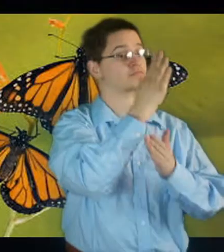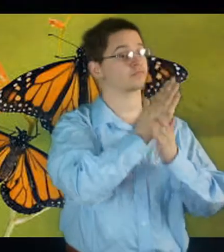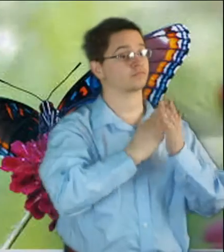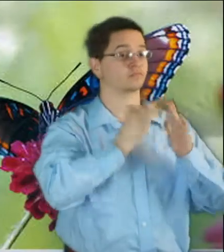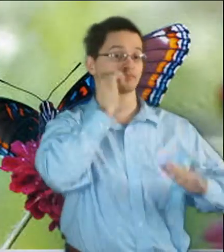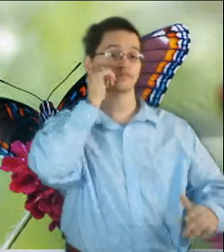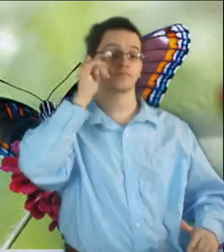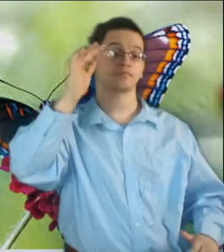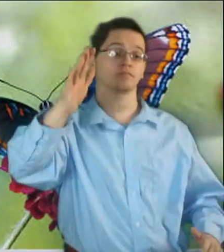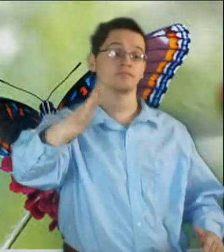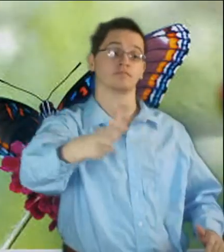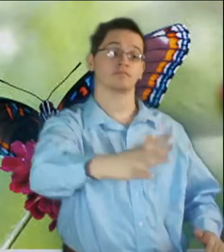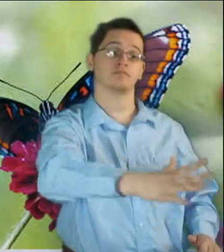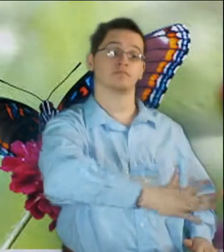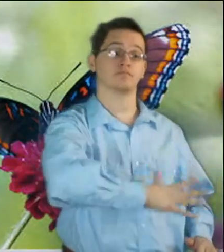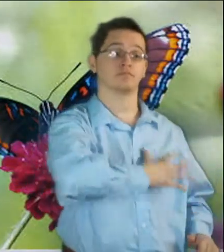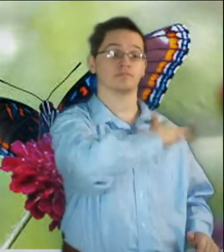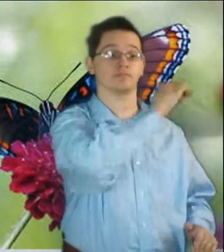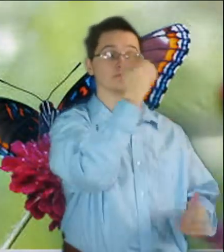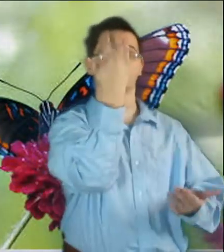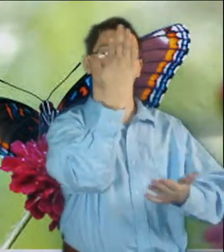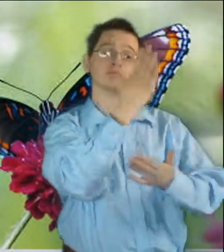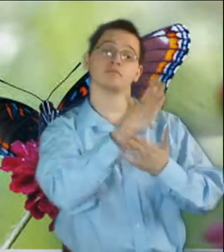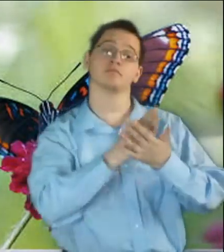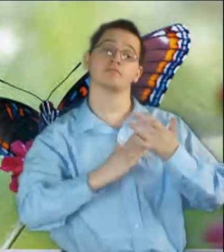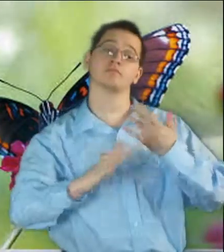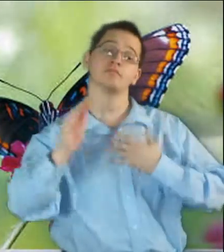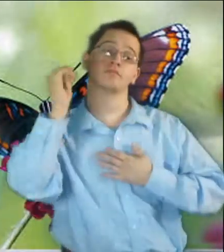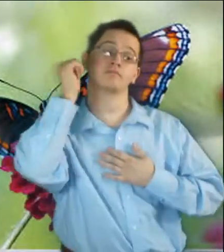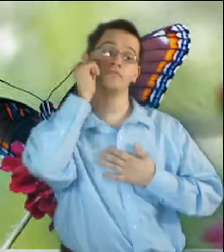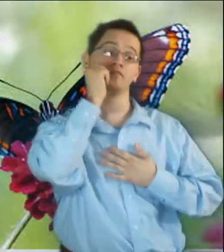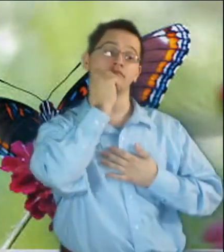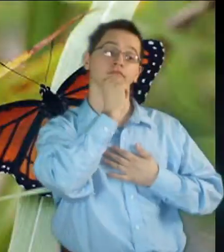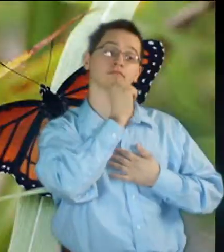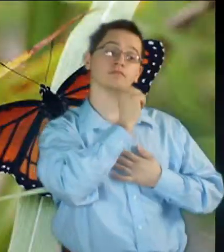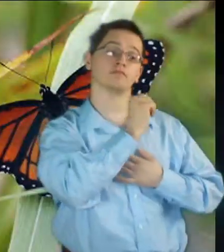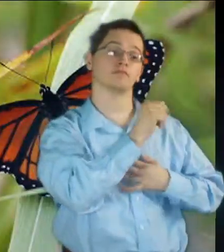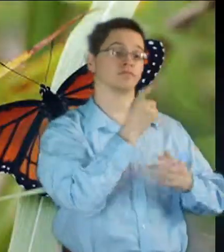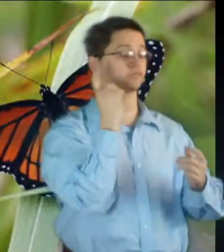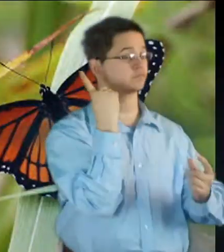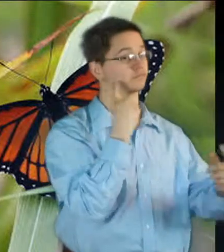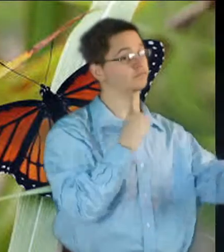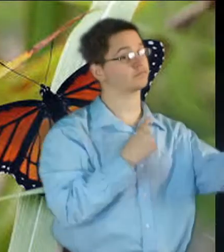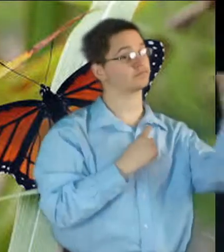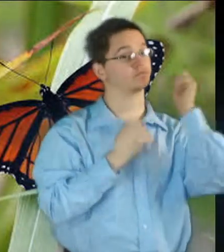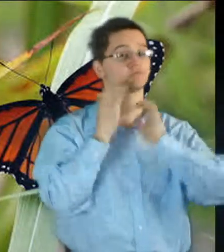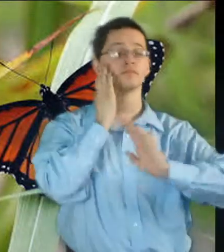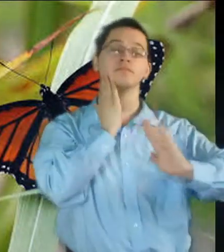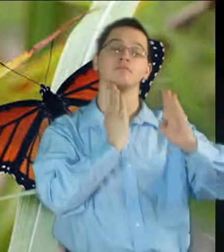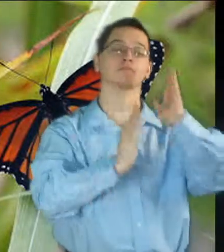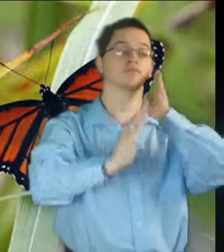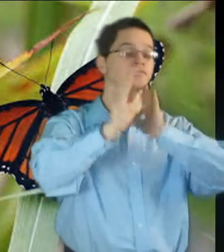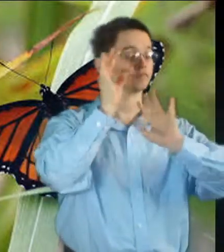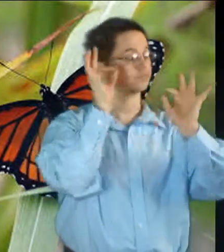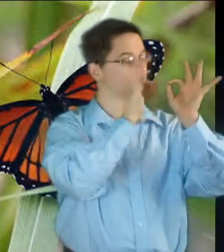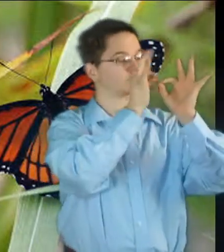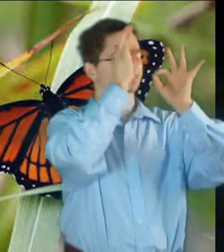woman The other part girl To perfume and makeup From